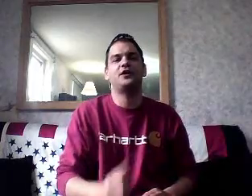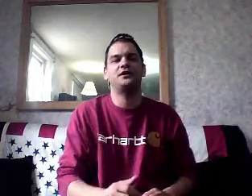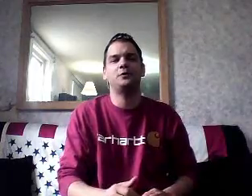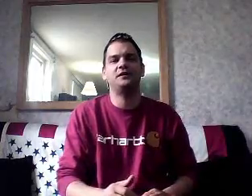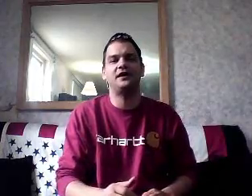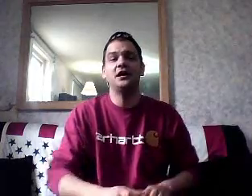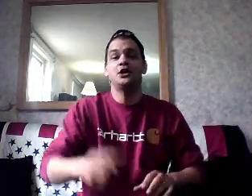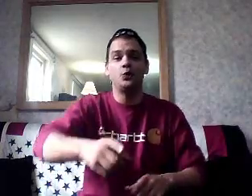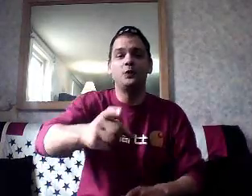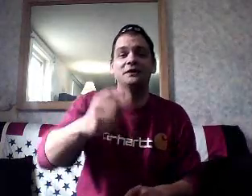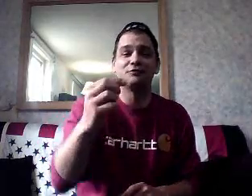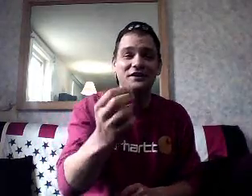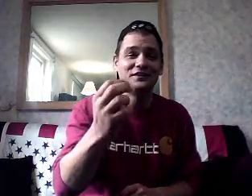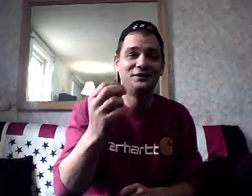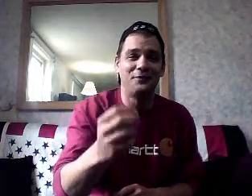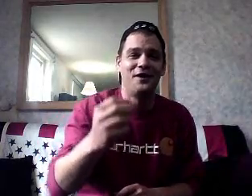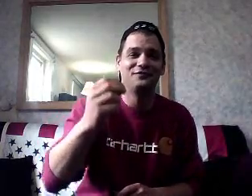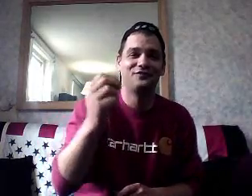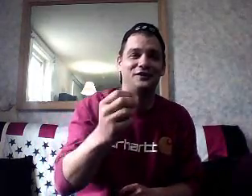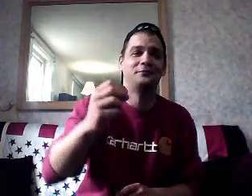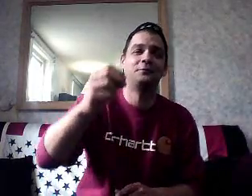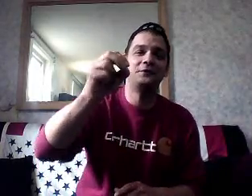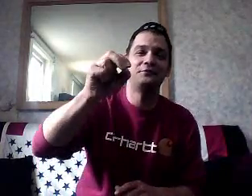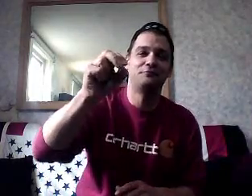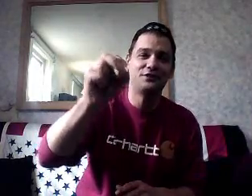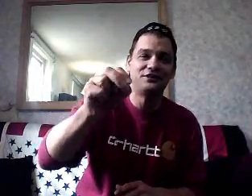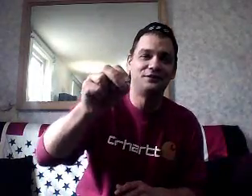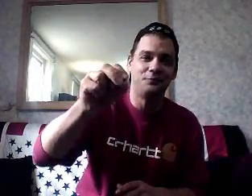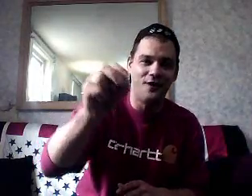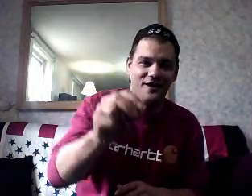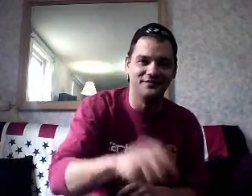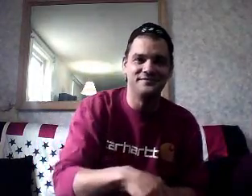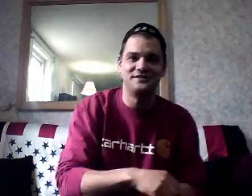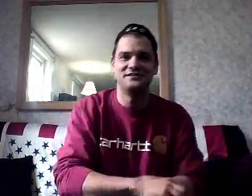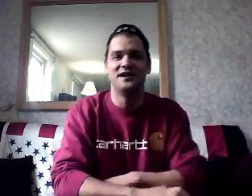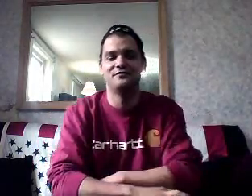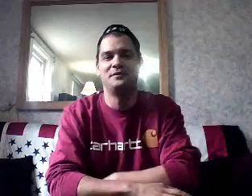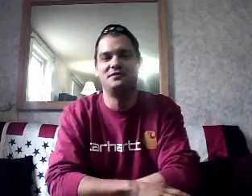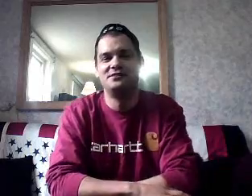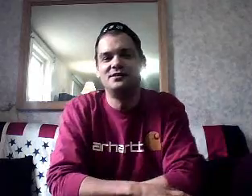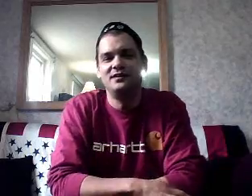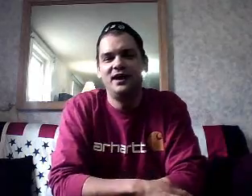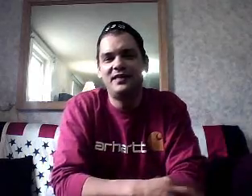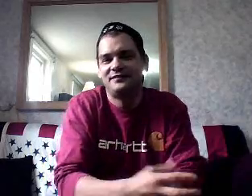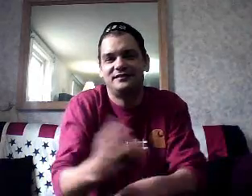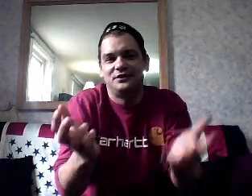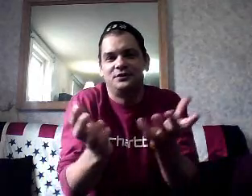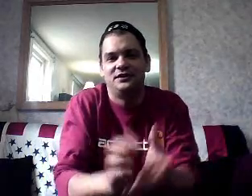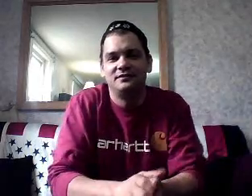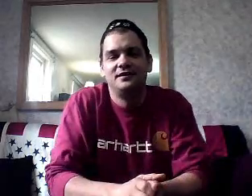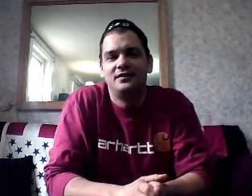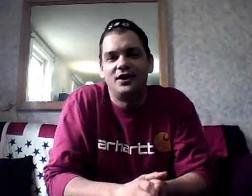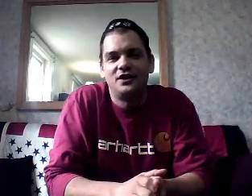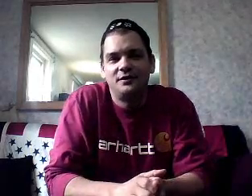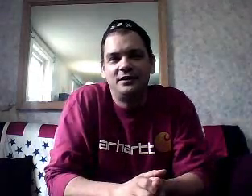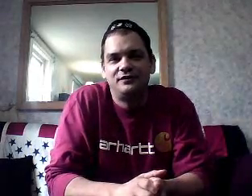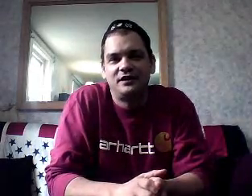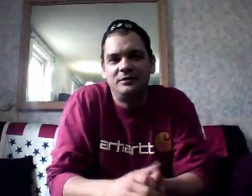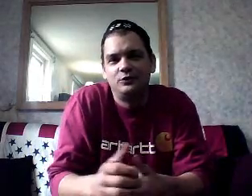Party will be like, no, we really want freedom, and we really want limited government. And that's the only argument. It's going to be